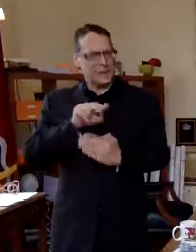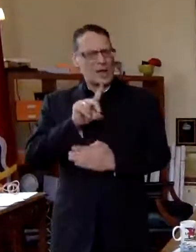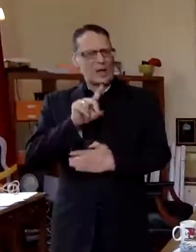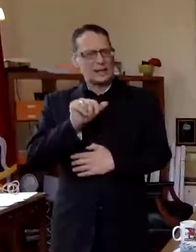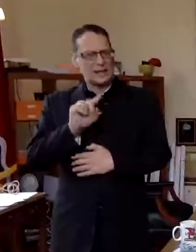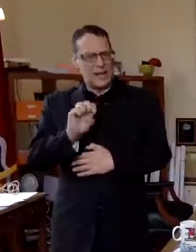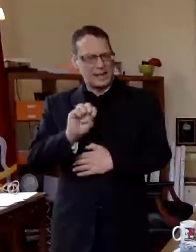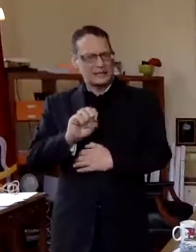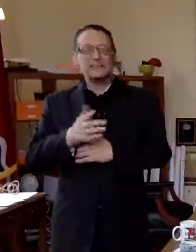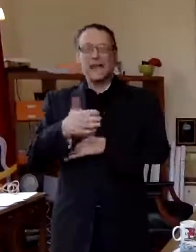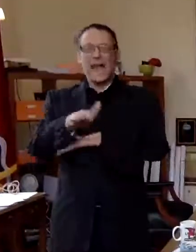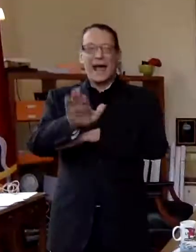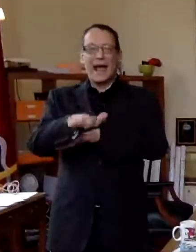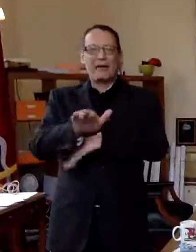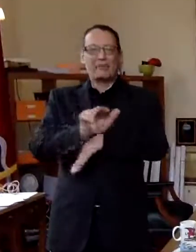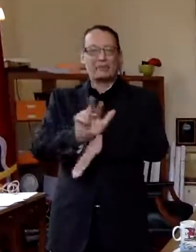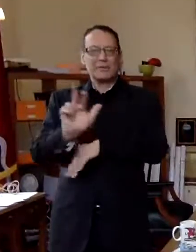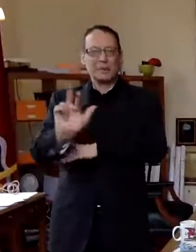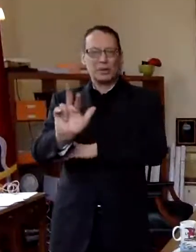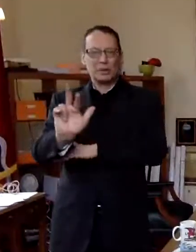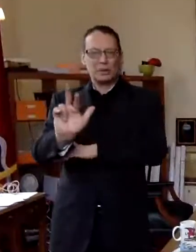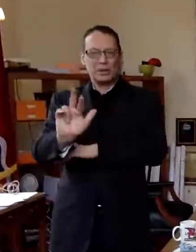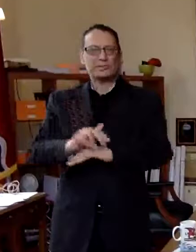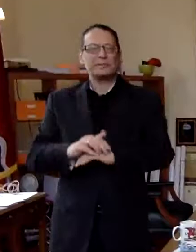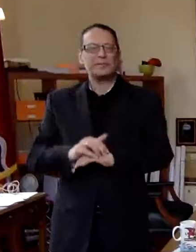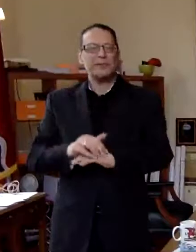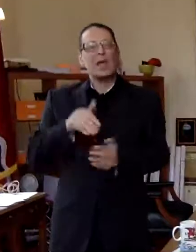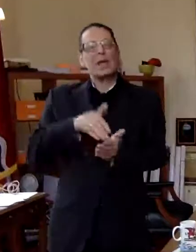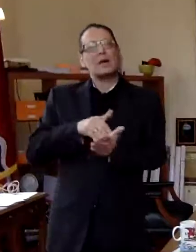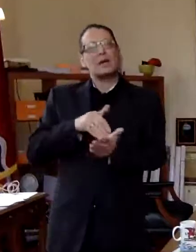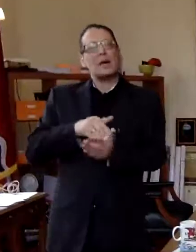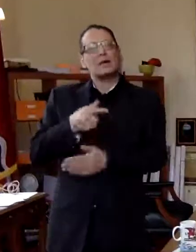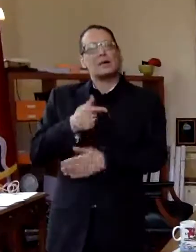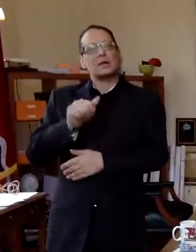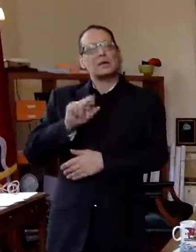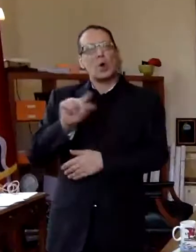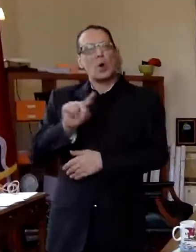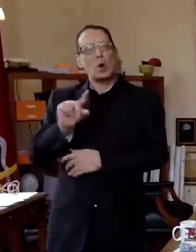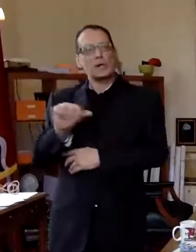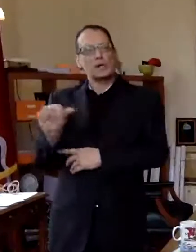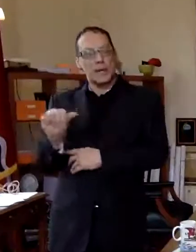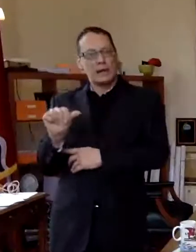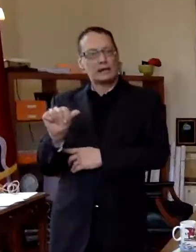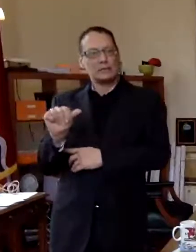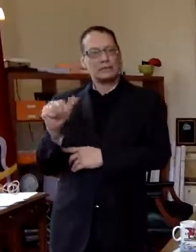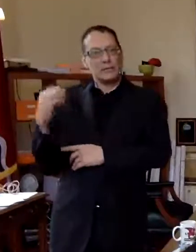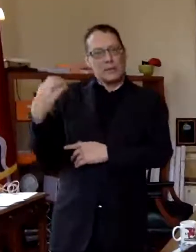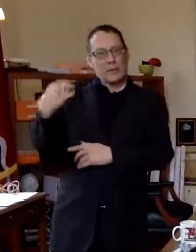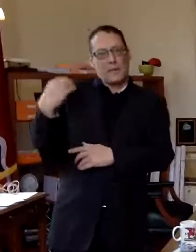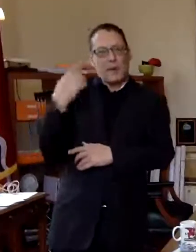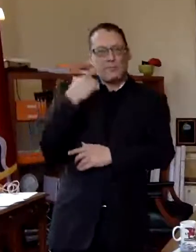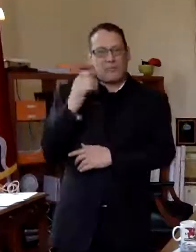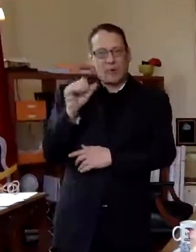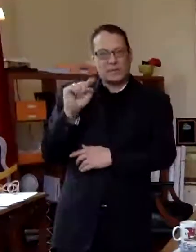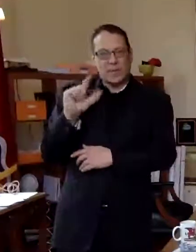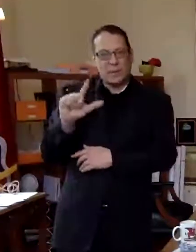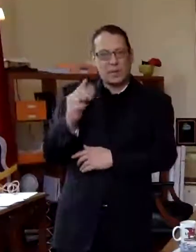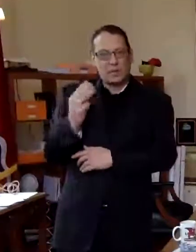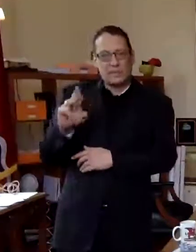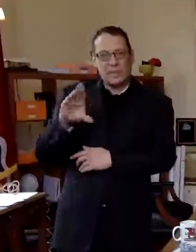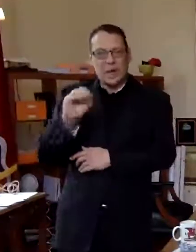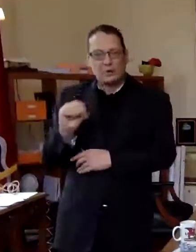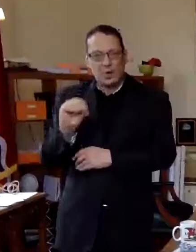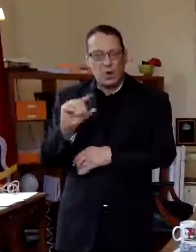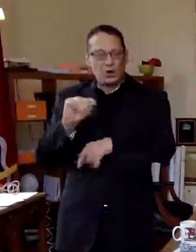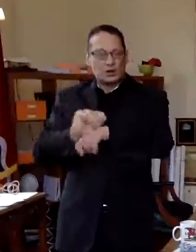this afternoon at three o'clock dr garza who as you know is the incident commander for the st louis metropolitan pandemic